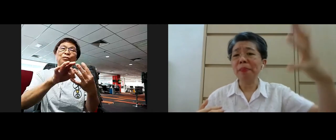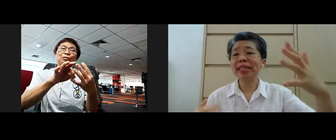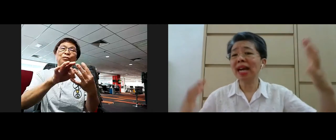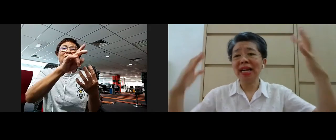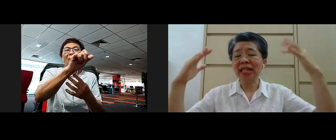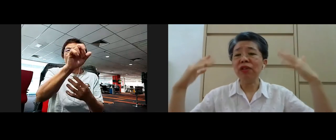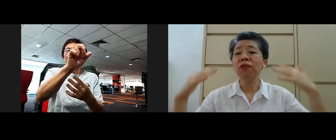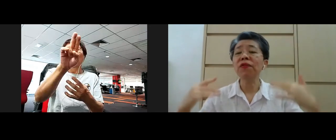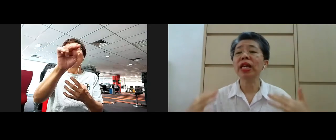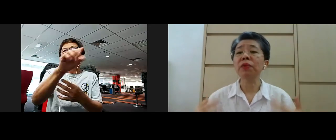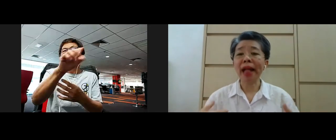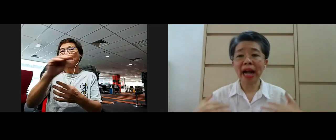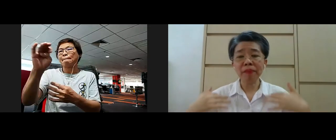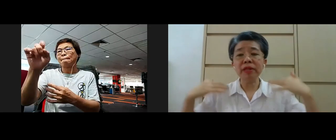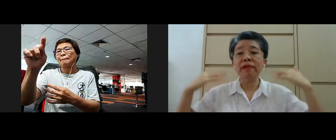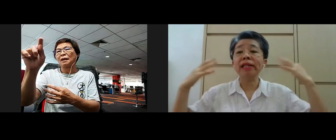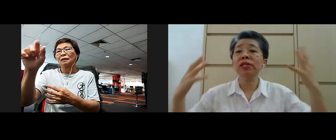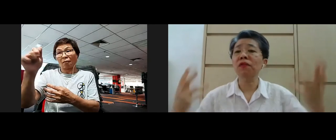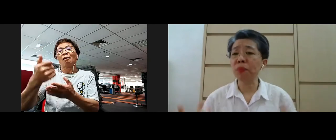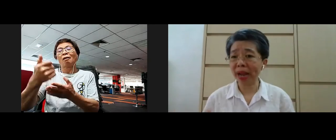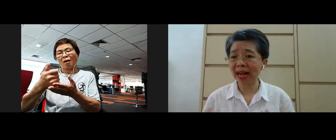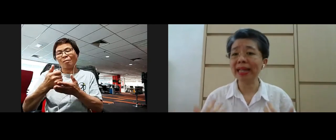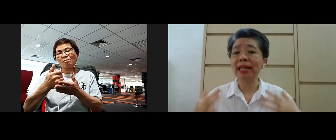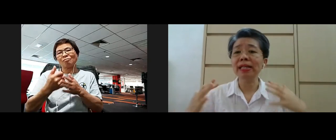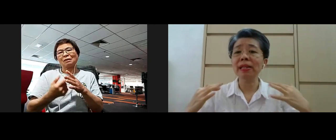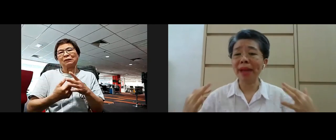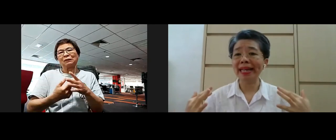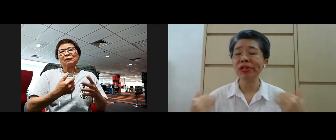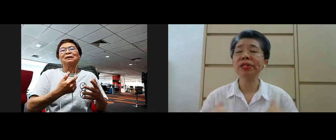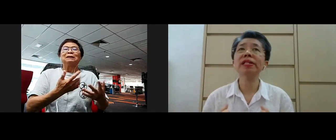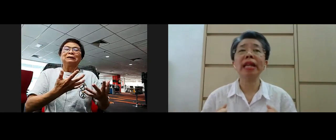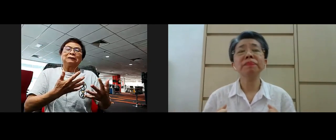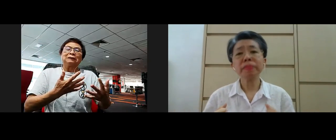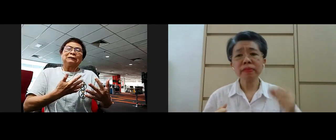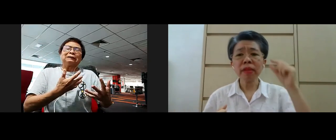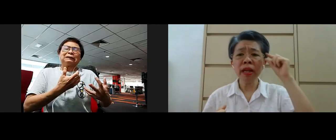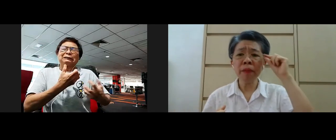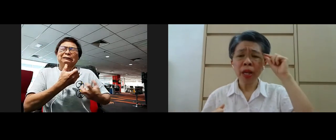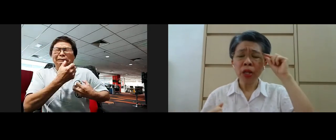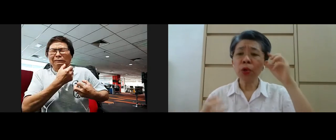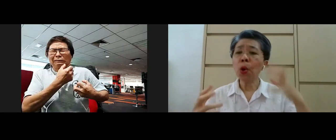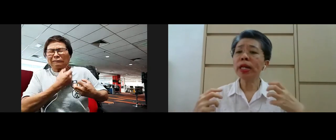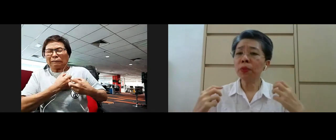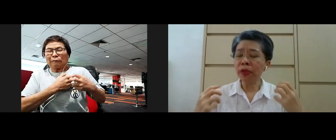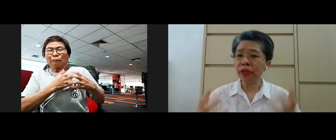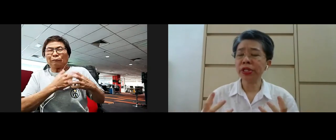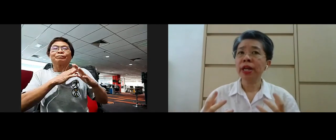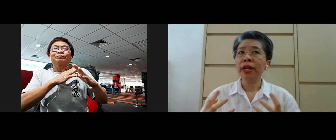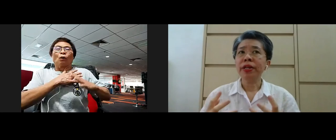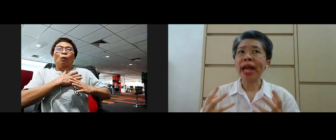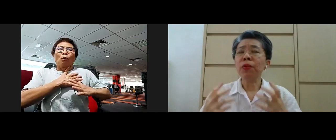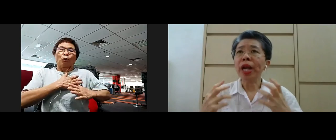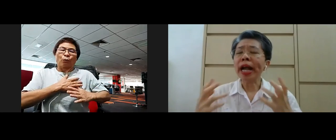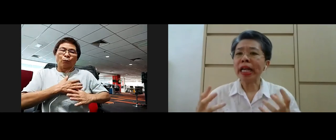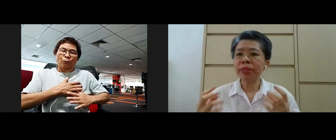metta you know hopefully it will help the arisers of Upeka in us the balanced state yeah so only with this